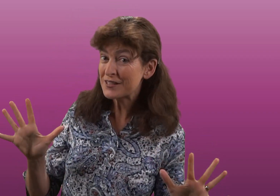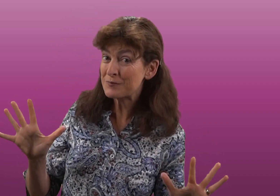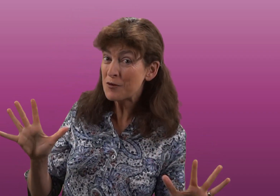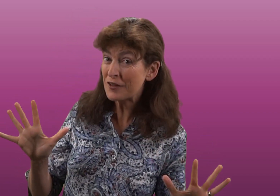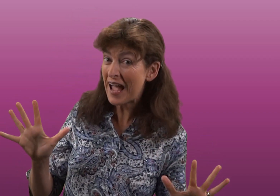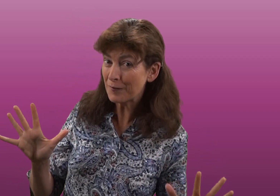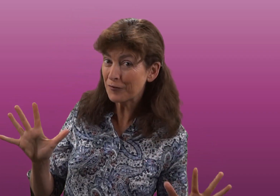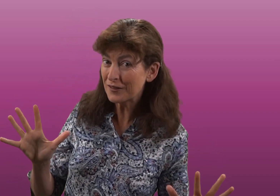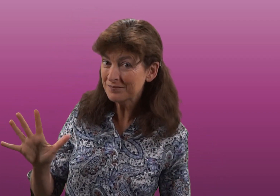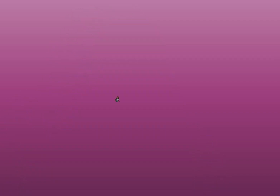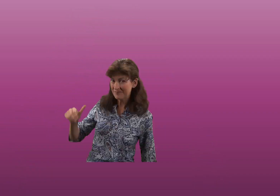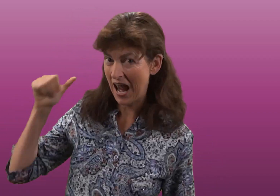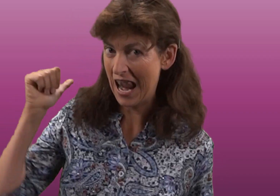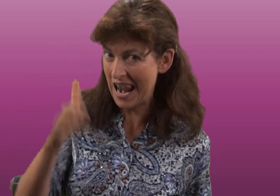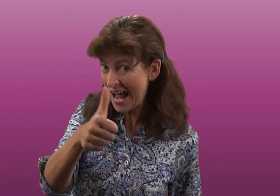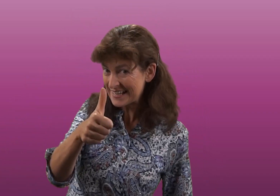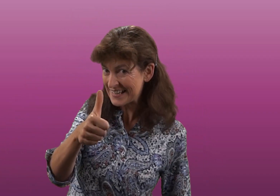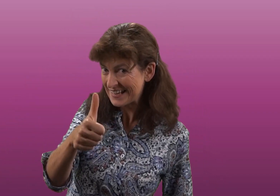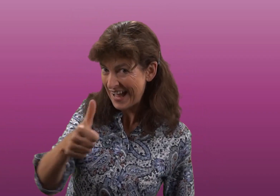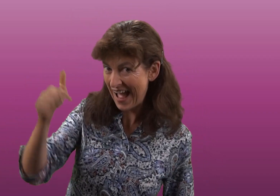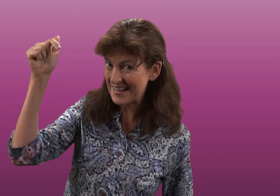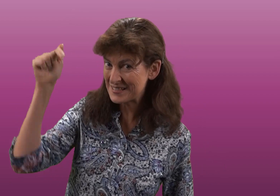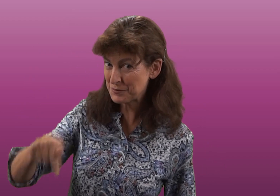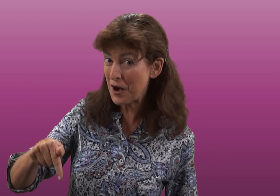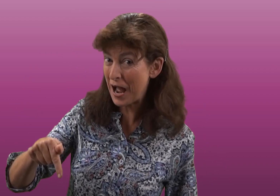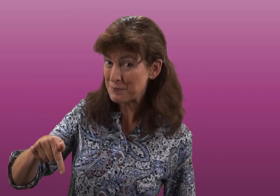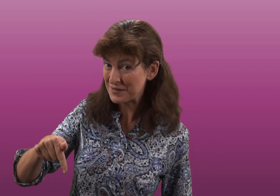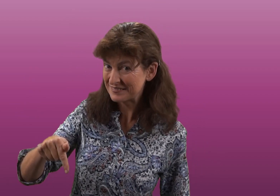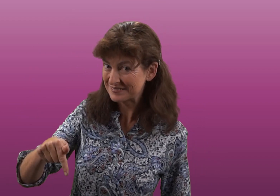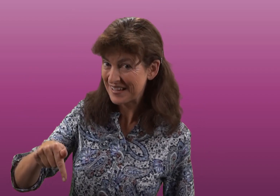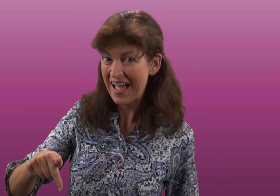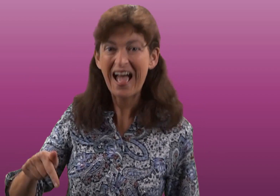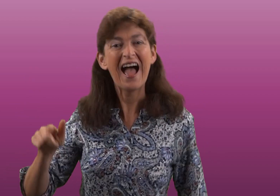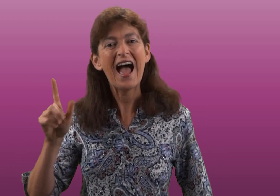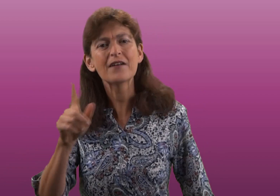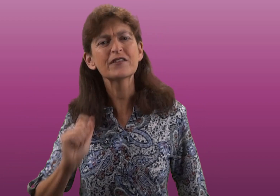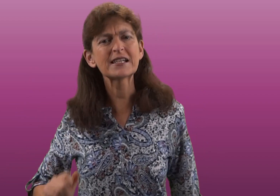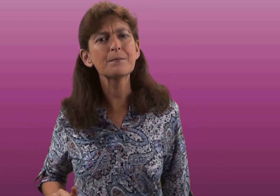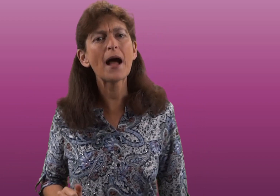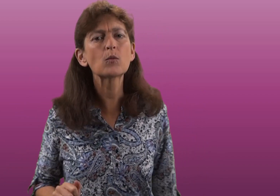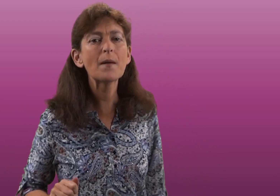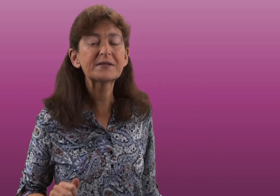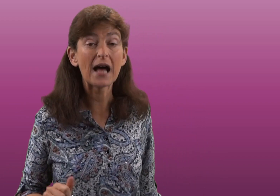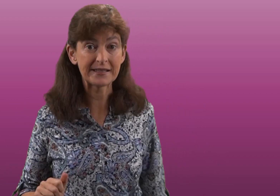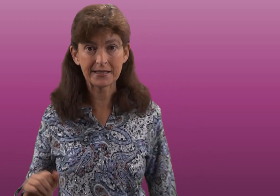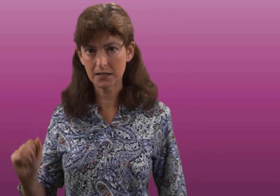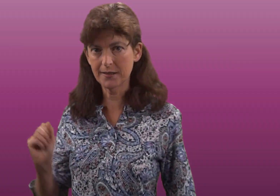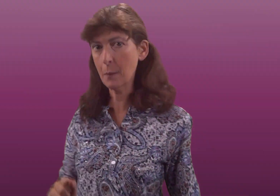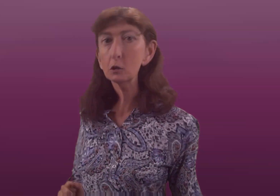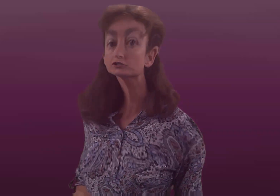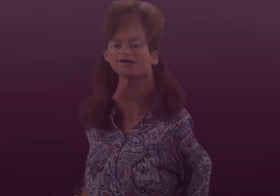this movie helpful, like and subscribe and visit my website www